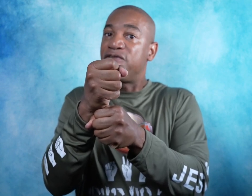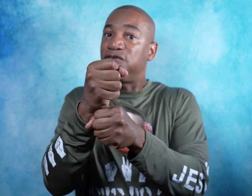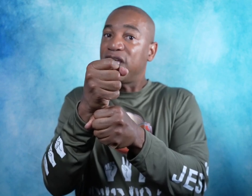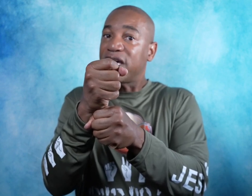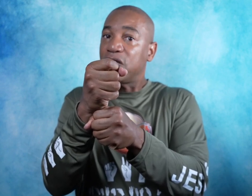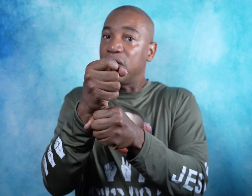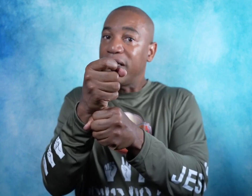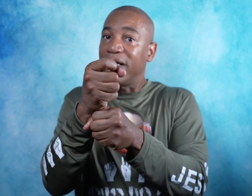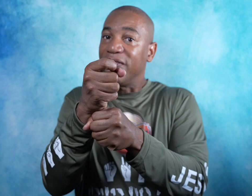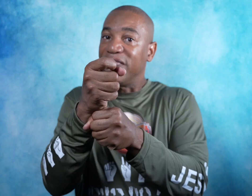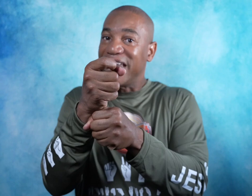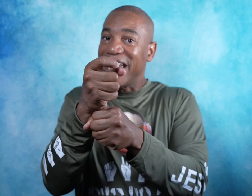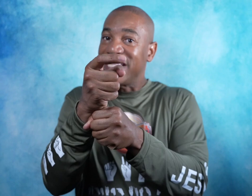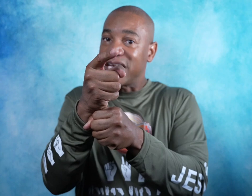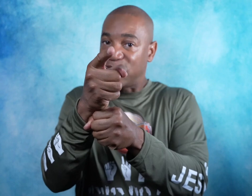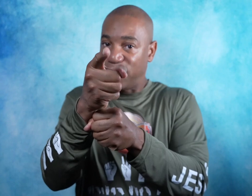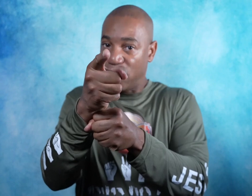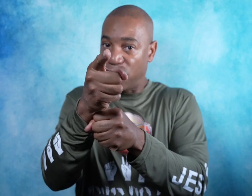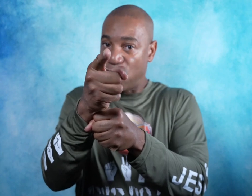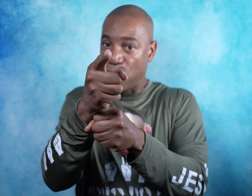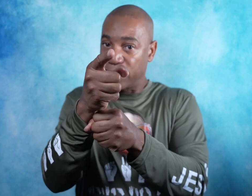flick the index finger forward.